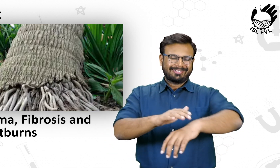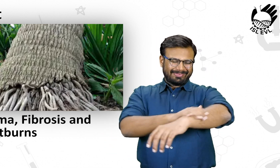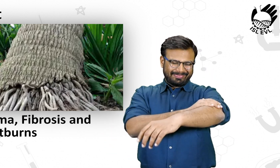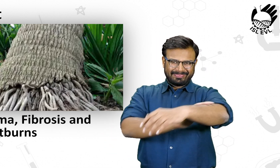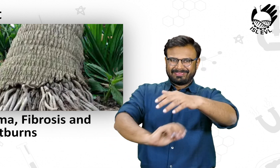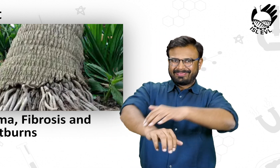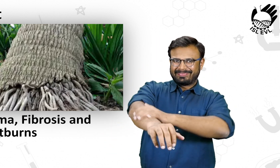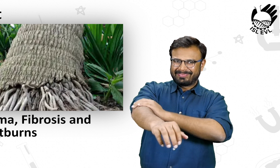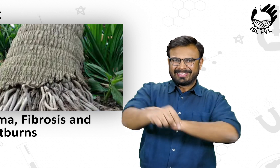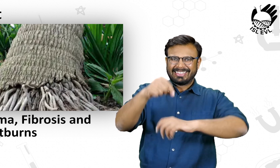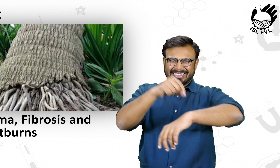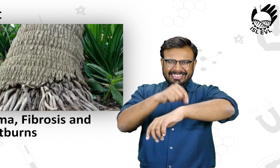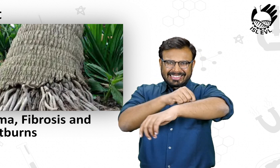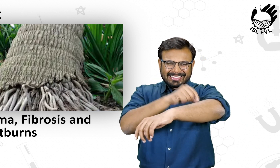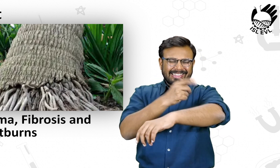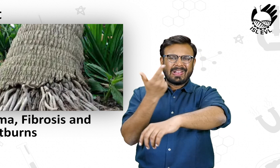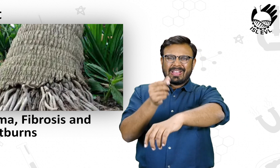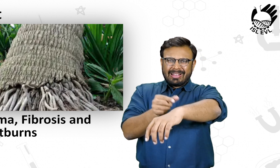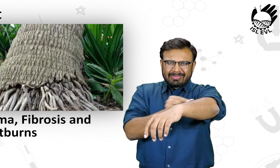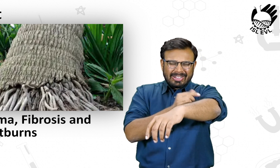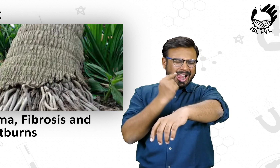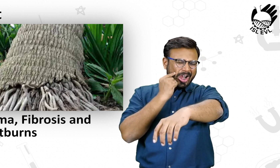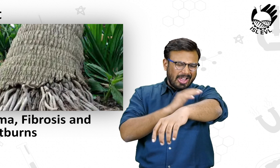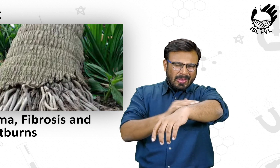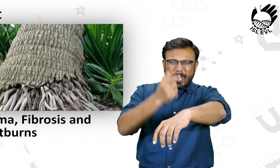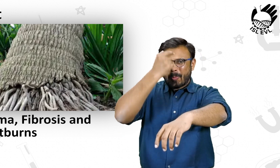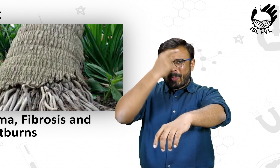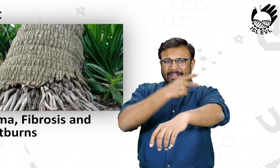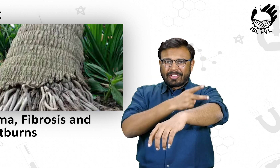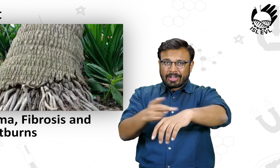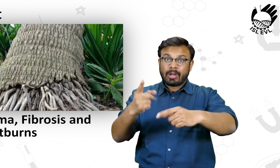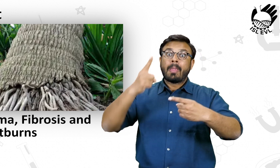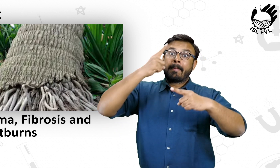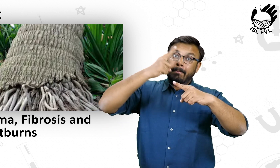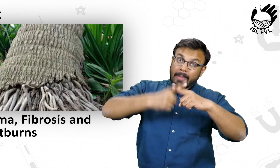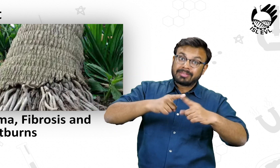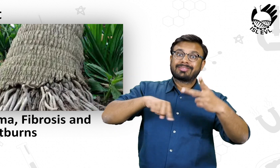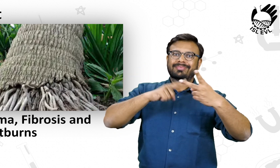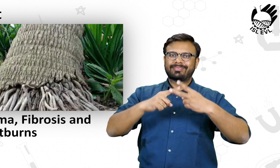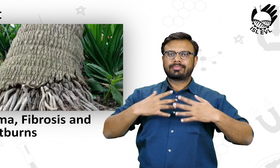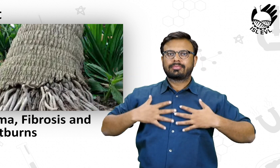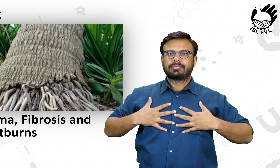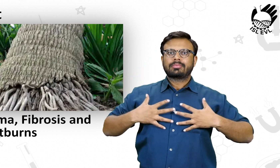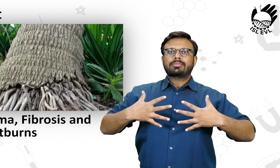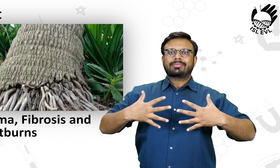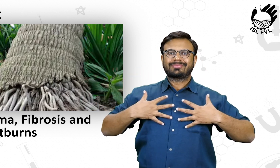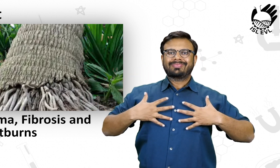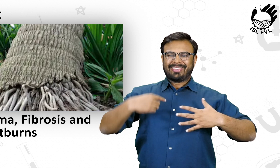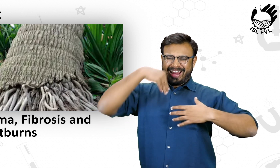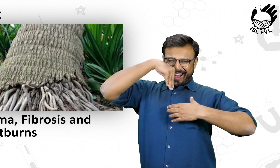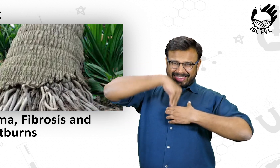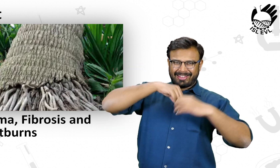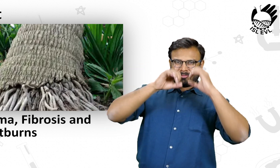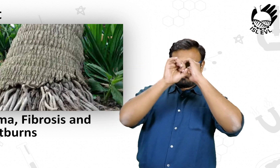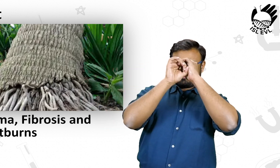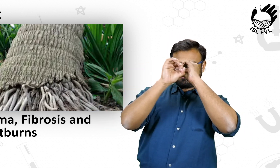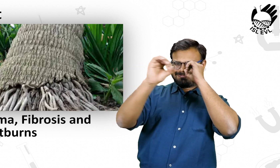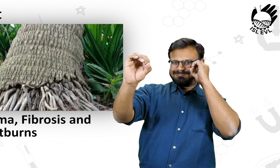fibrosis, and